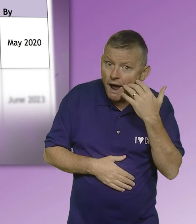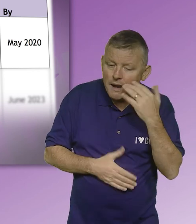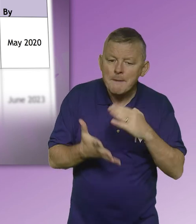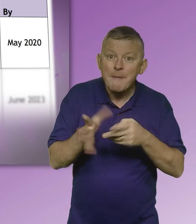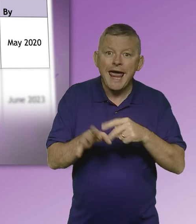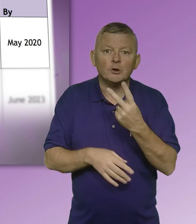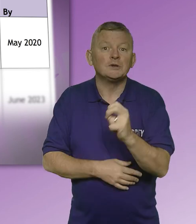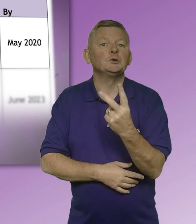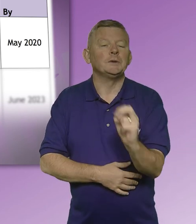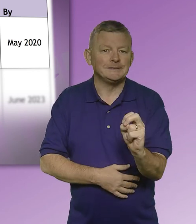May 2020